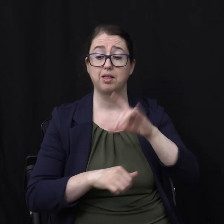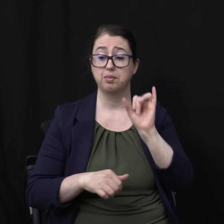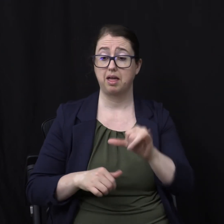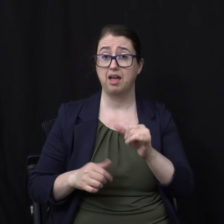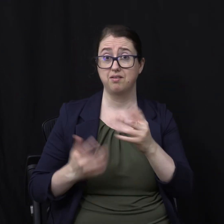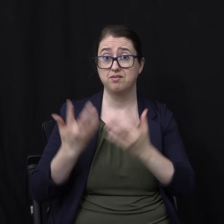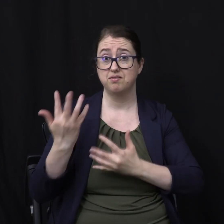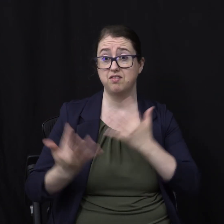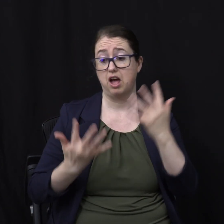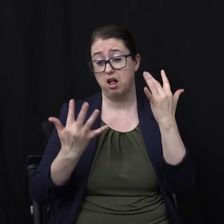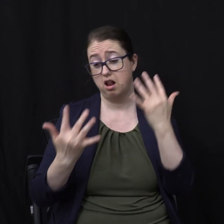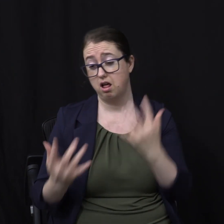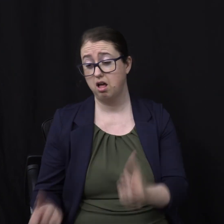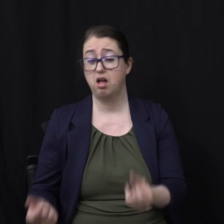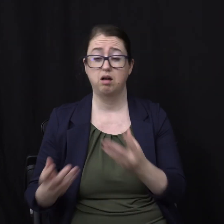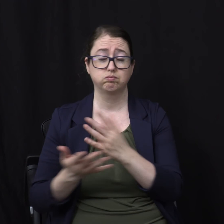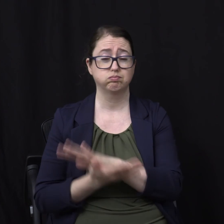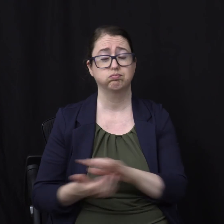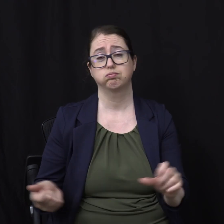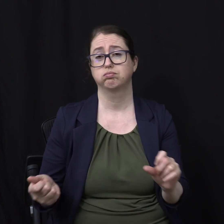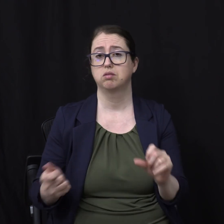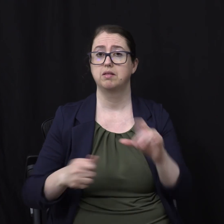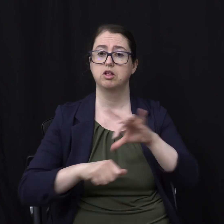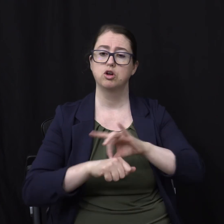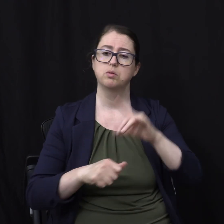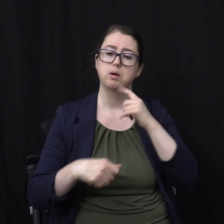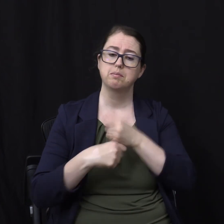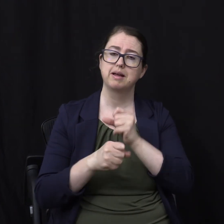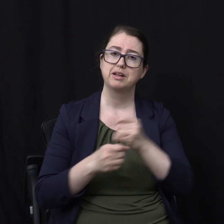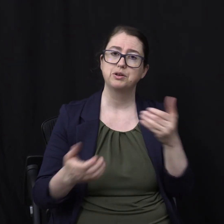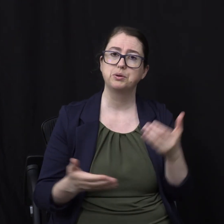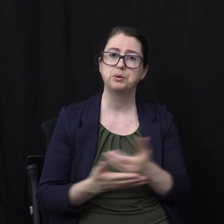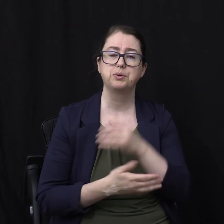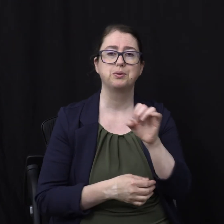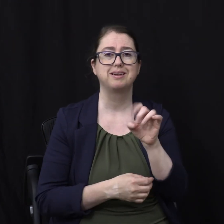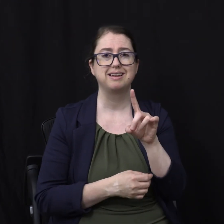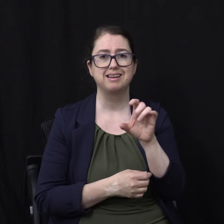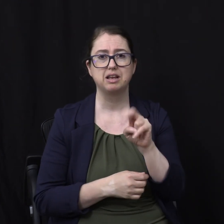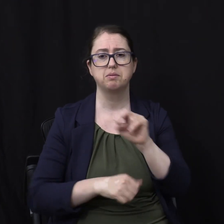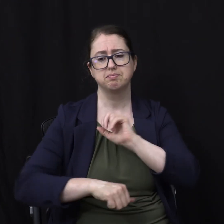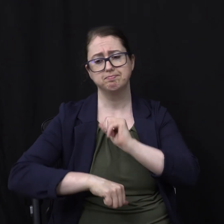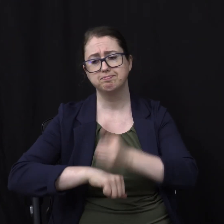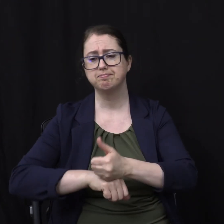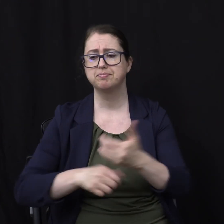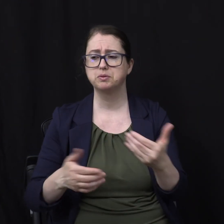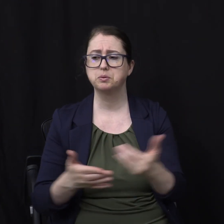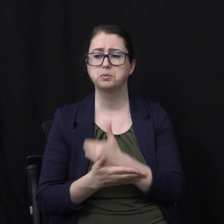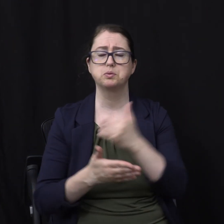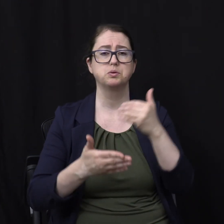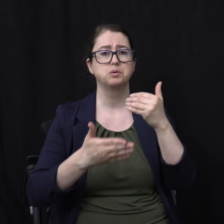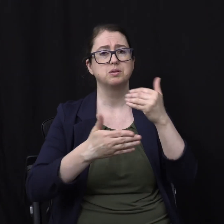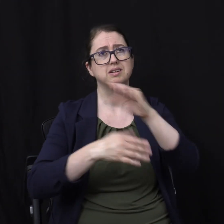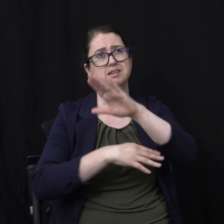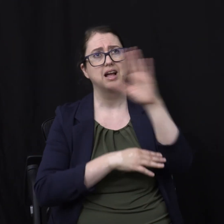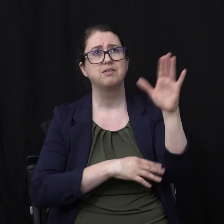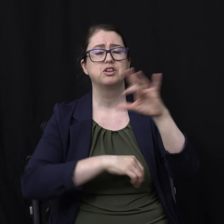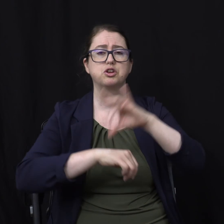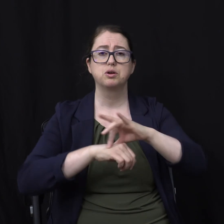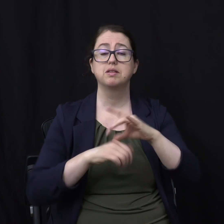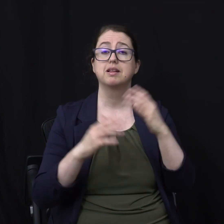Event The earth is restored And Eden restored And remade The new heavens And the new earth Here's another one